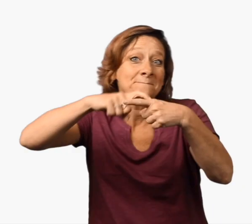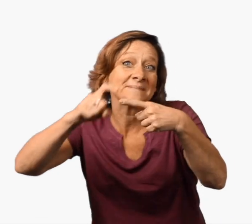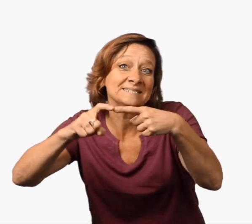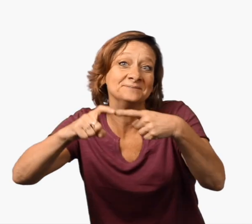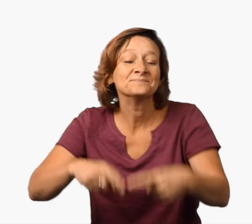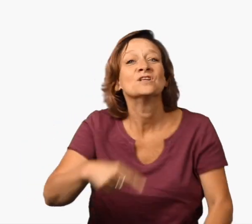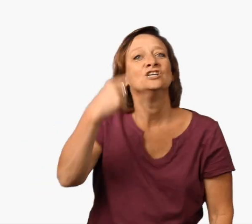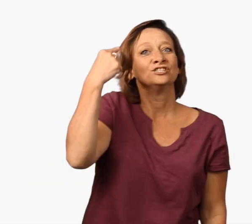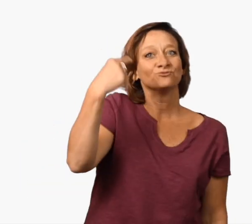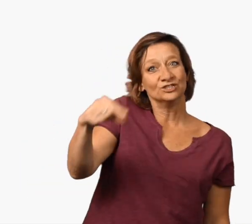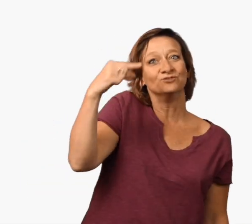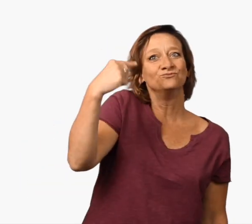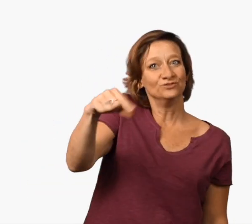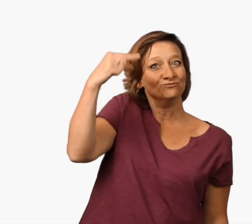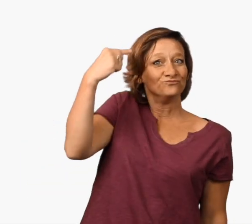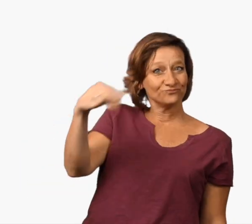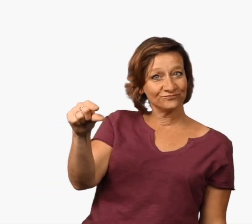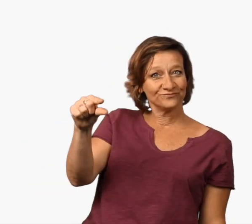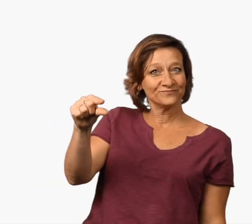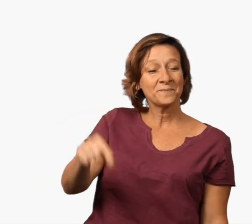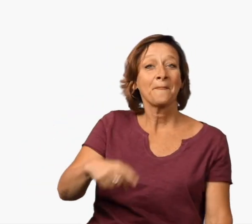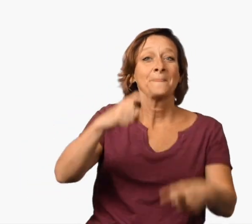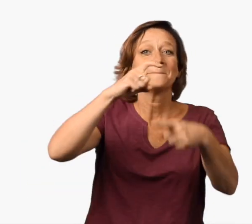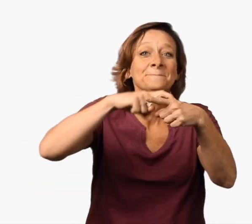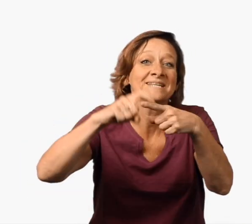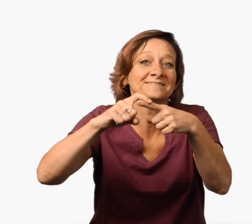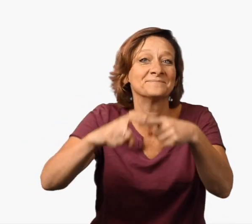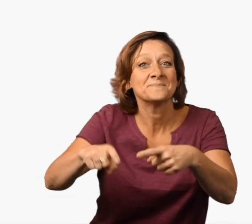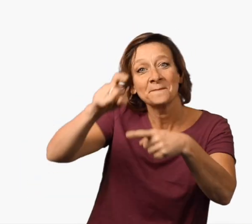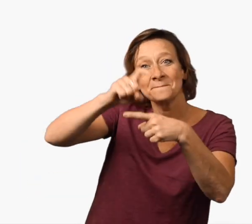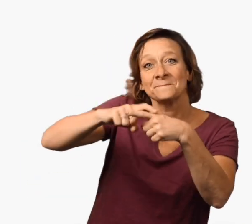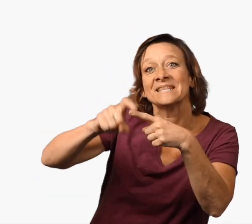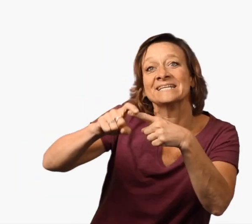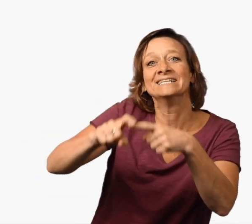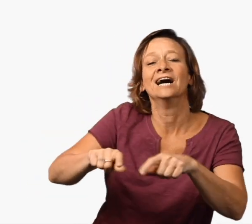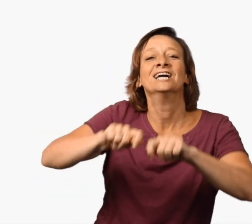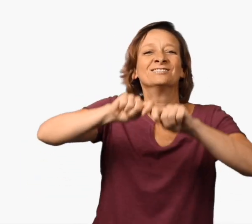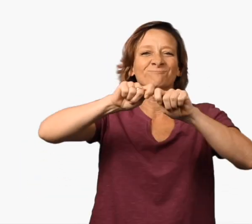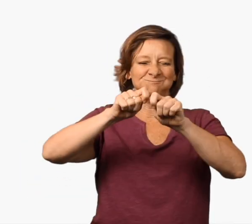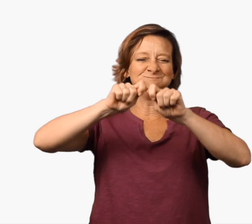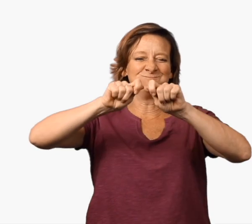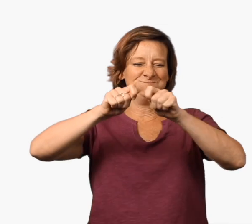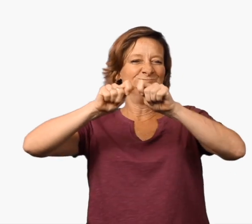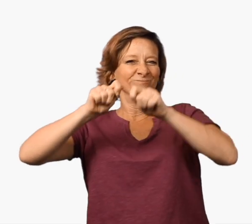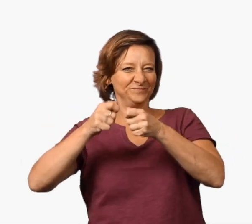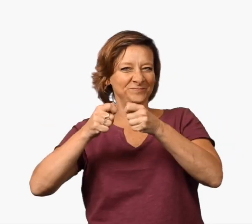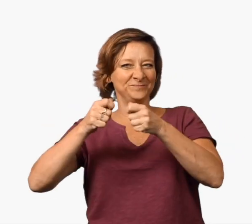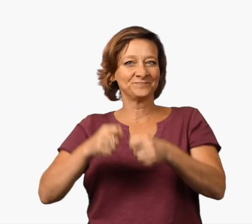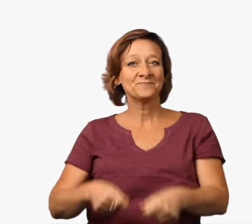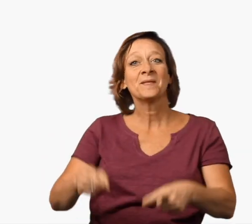Beans, beans Green, green, green Beans, beans Snap, snap, snap